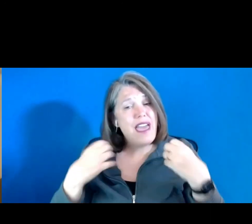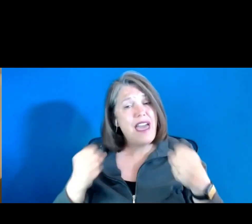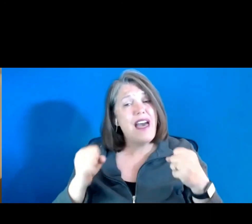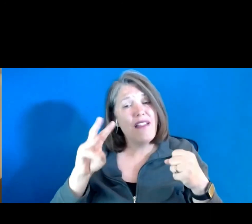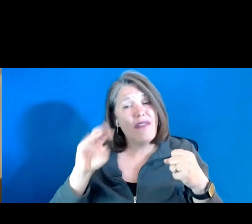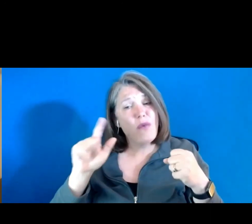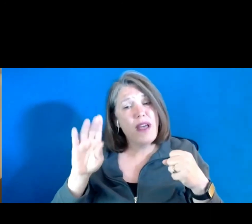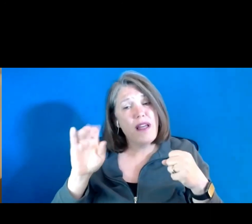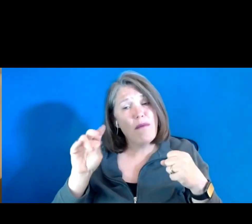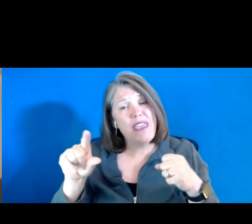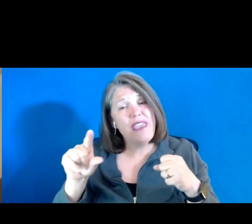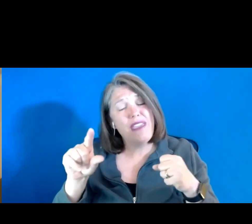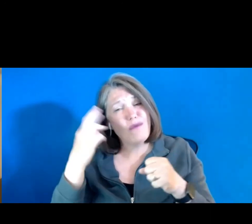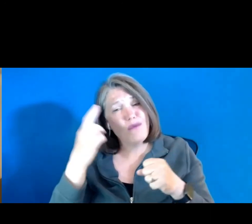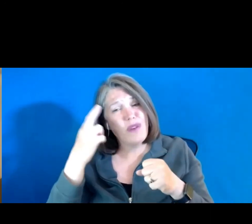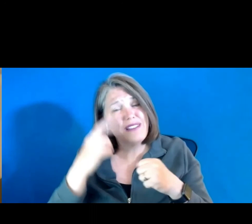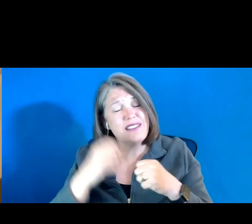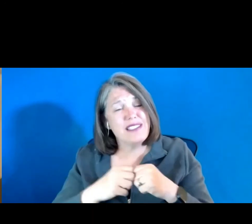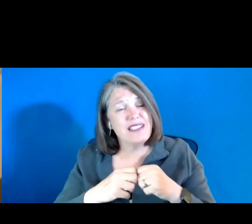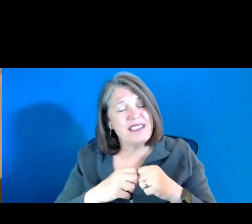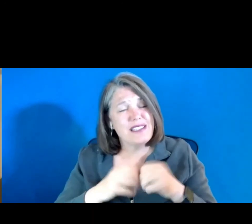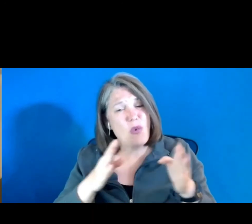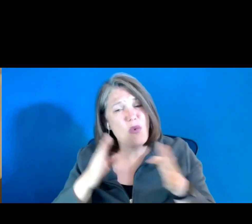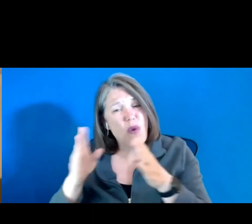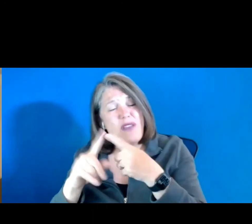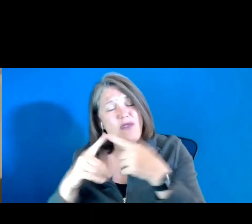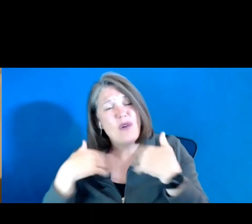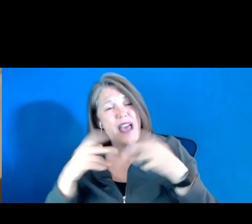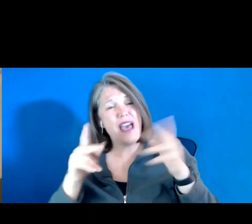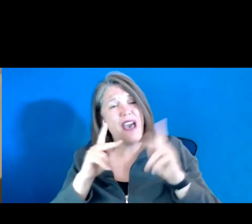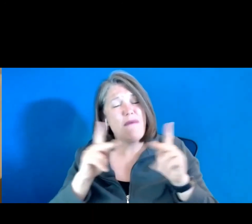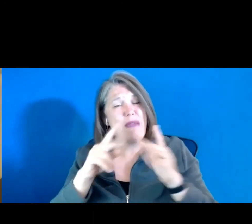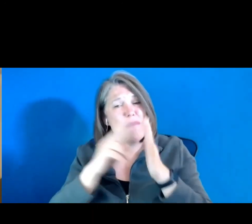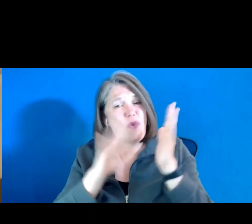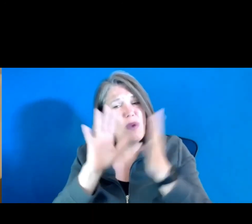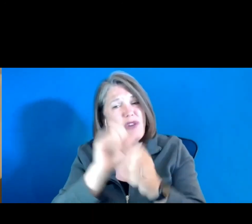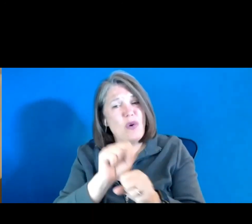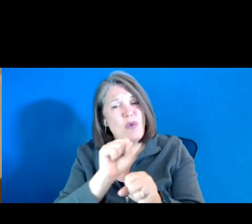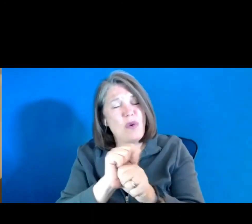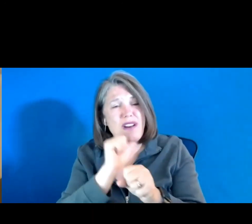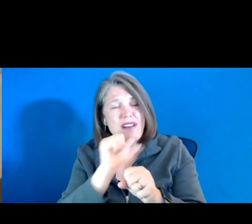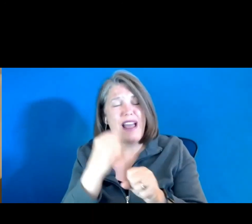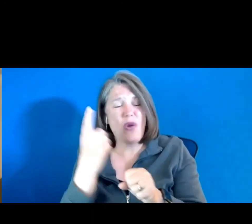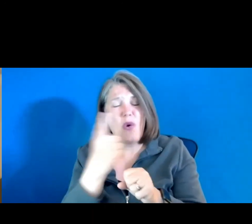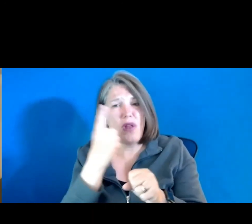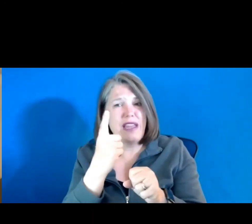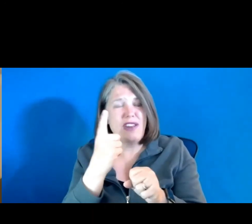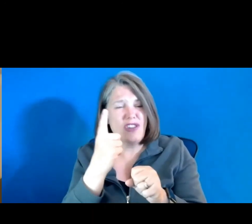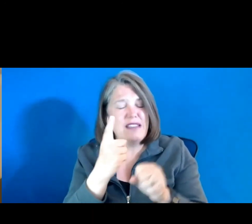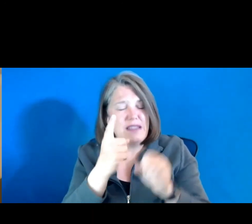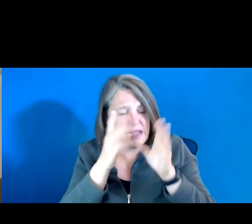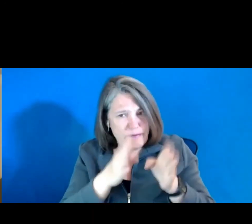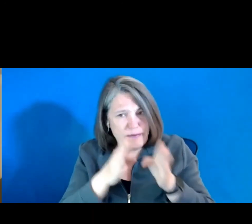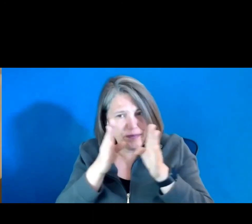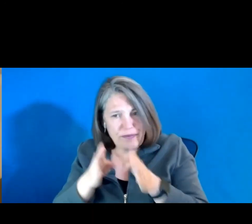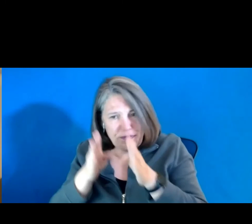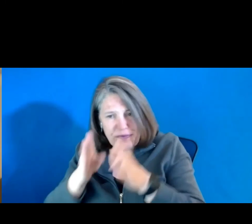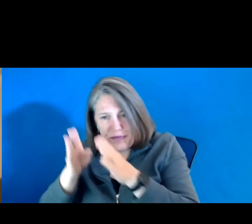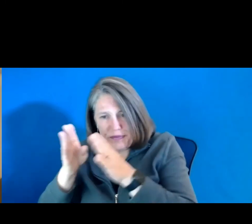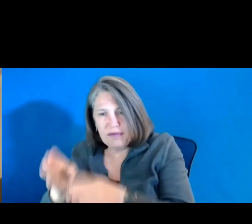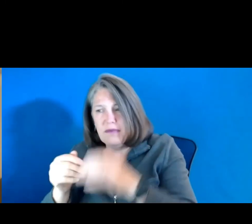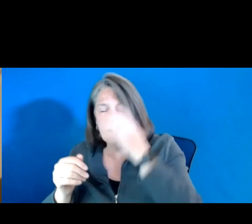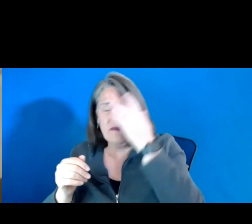reasons, ways of having people read your work, not just the instrumental kind of thing of, you know,